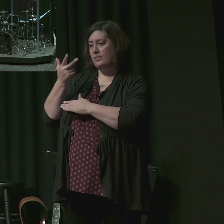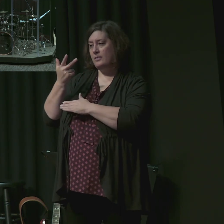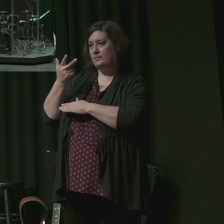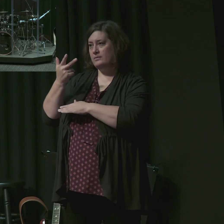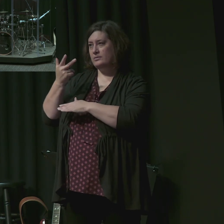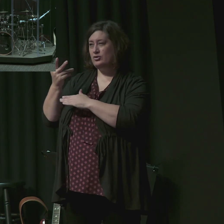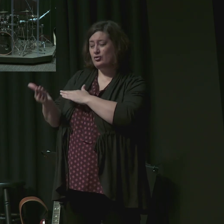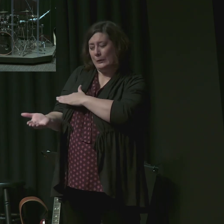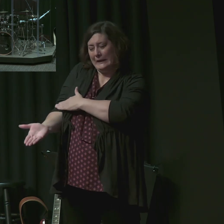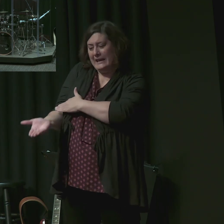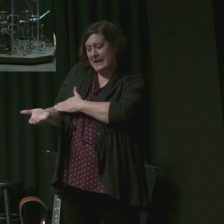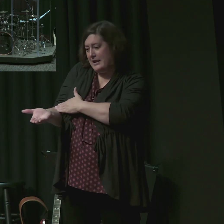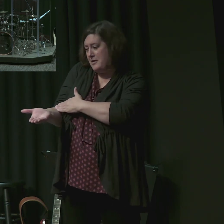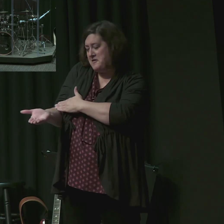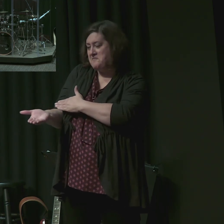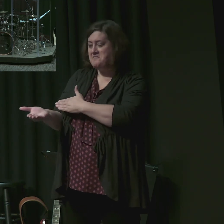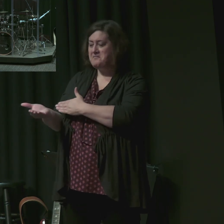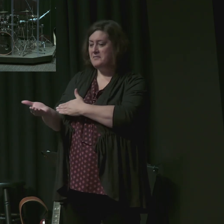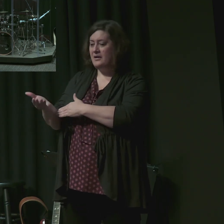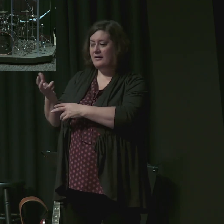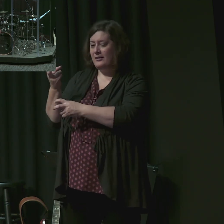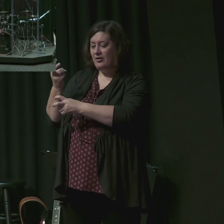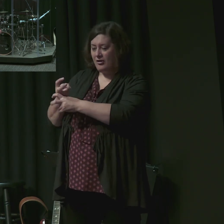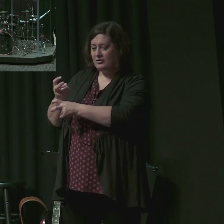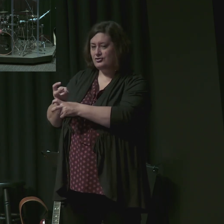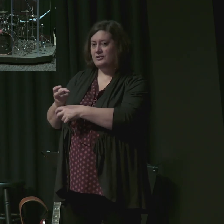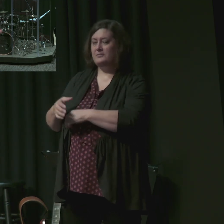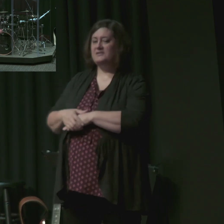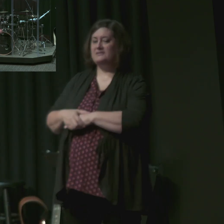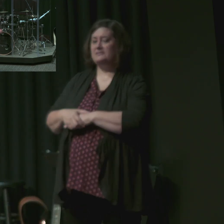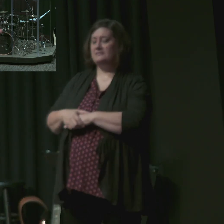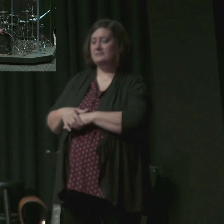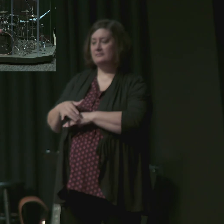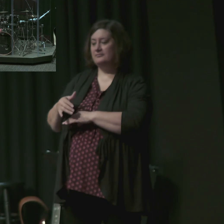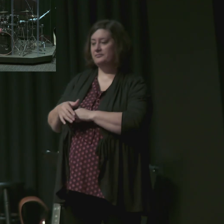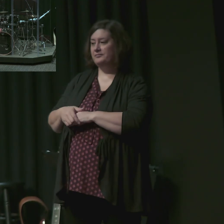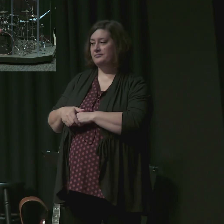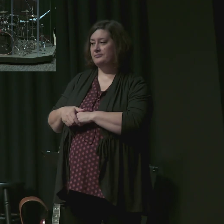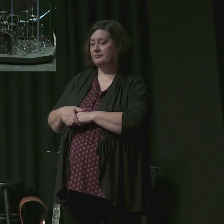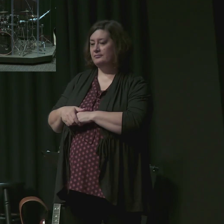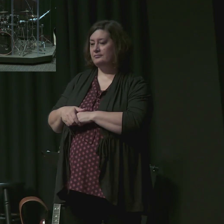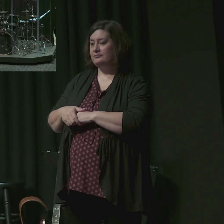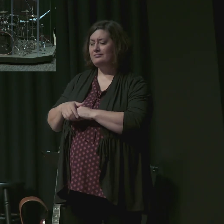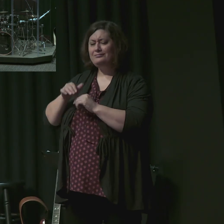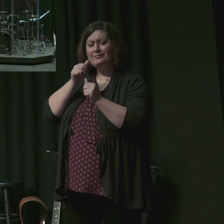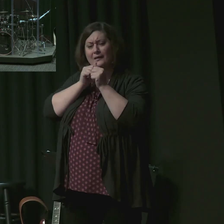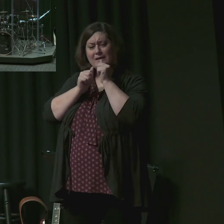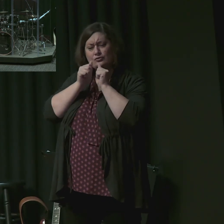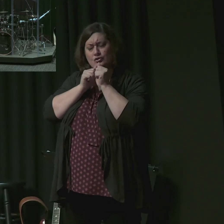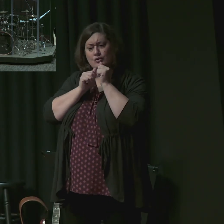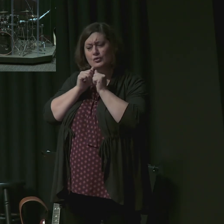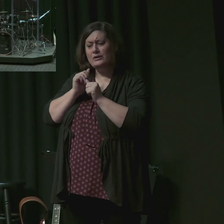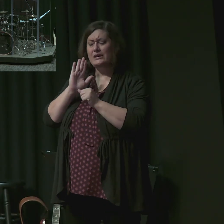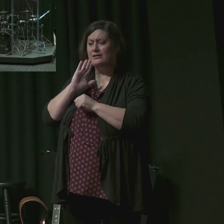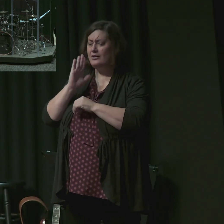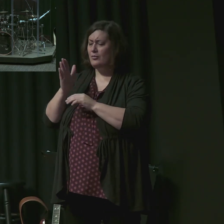.m. phone calls. Where is the enduring hardship that comes every week to evening worship and to flock gatherings? Where is the enduring